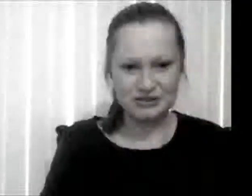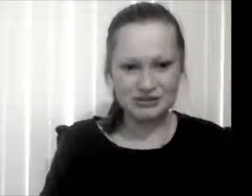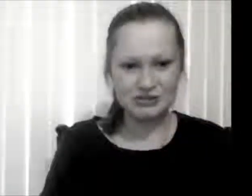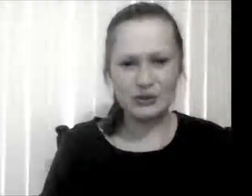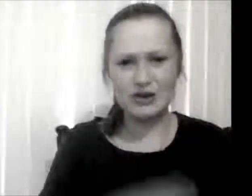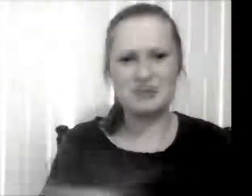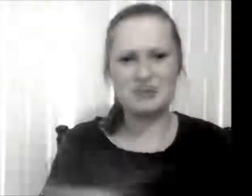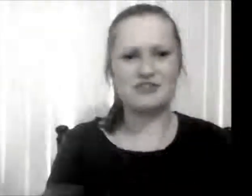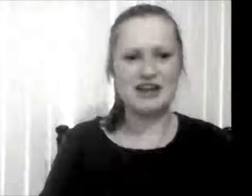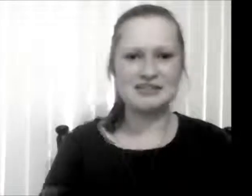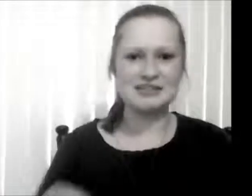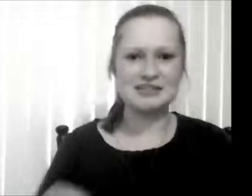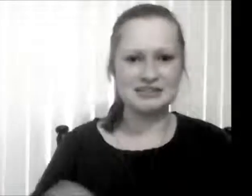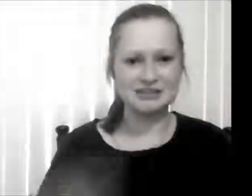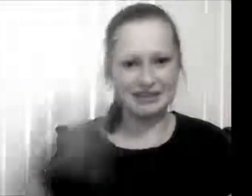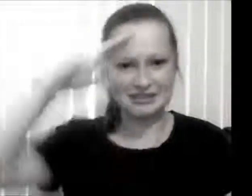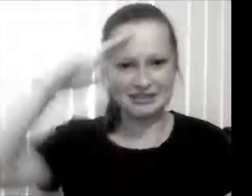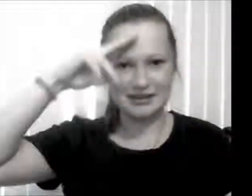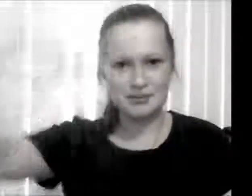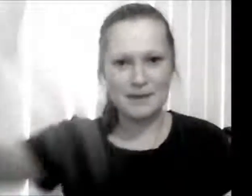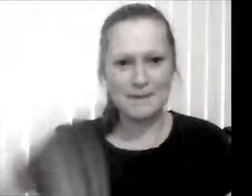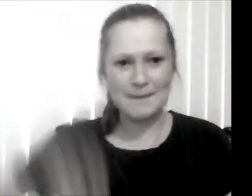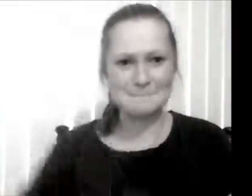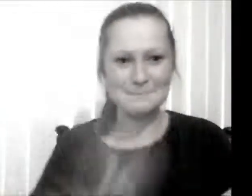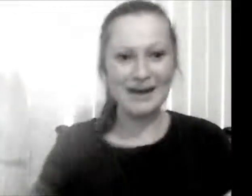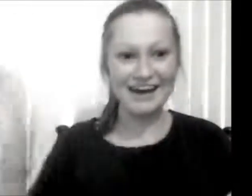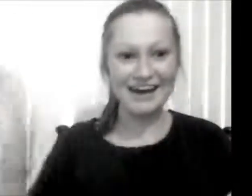So long my friends. Till next time. Bye! Bye!